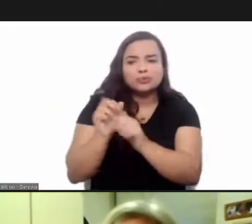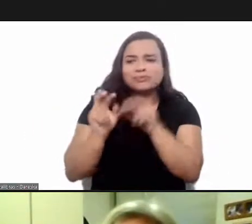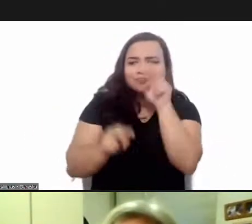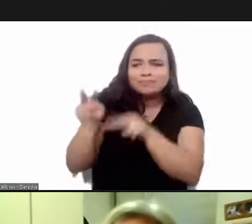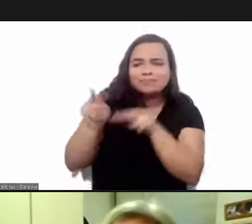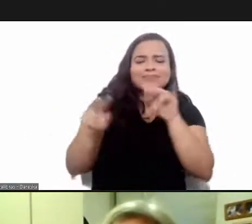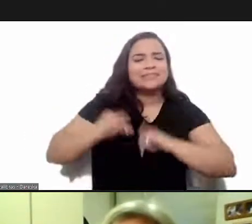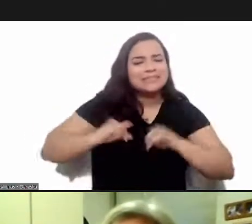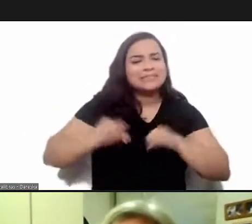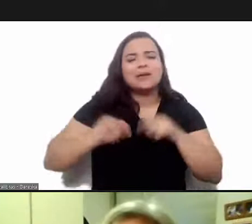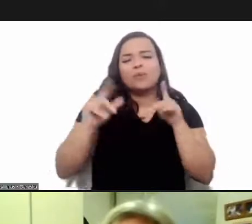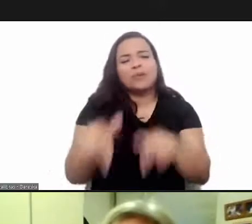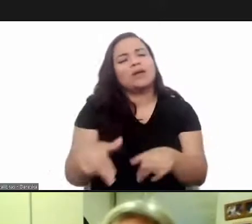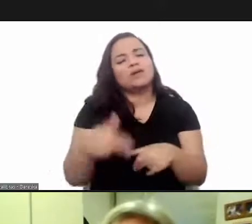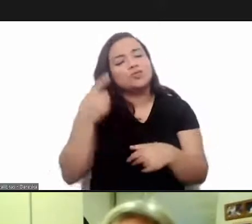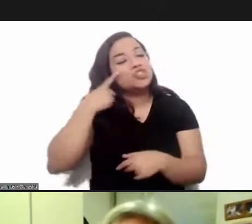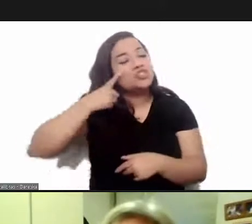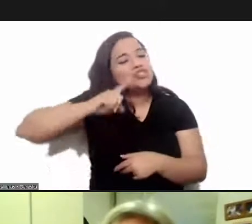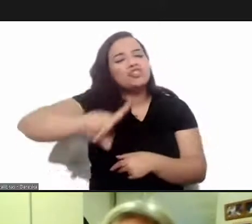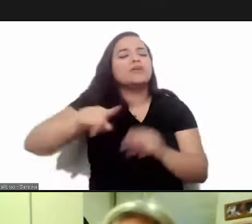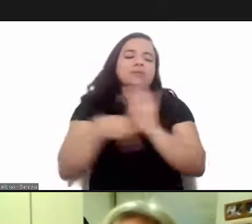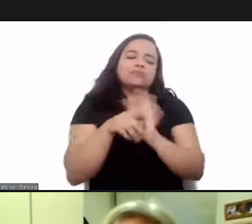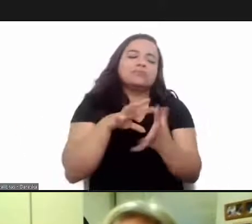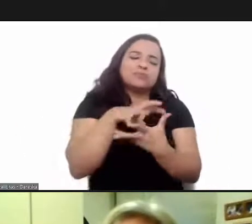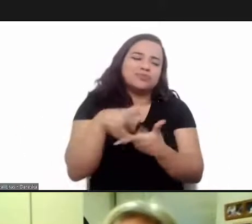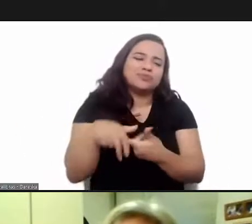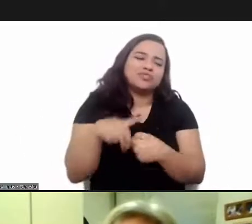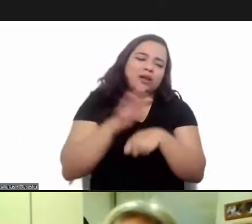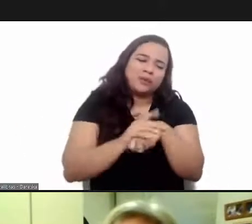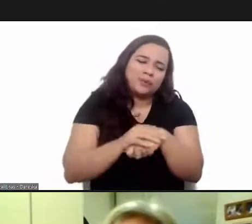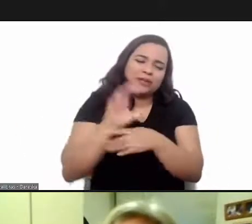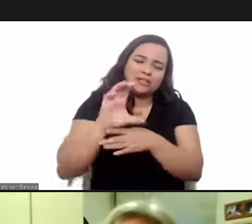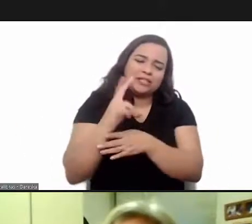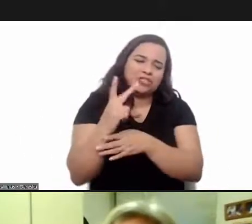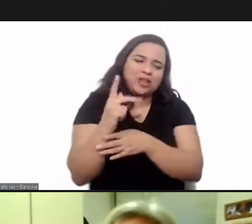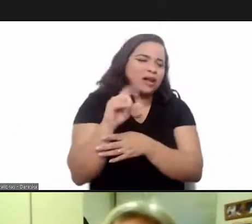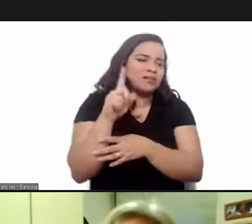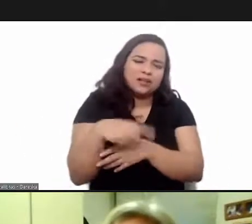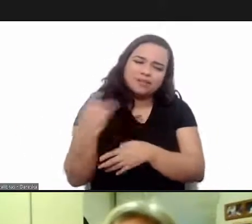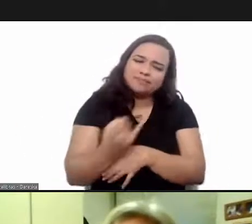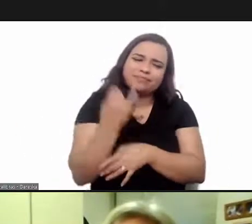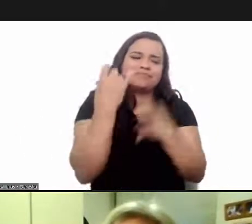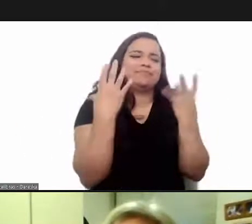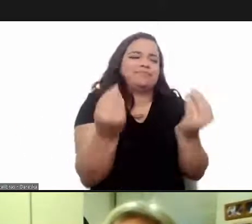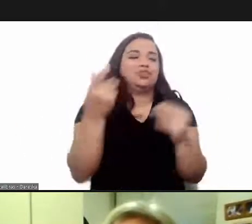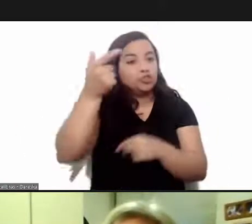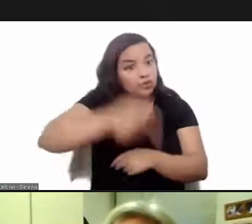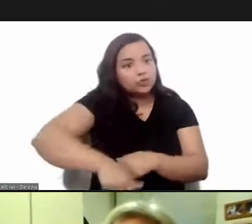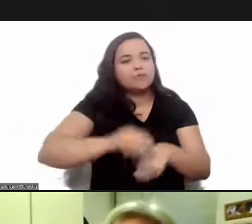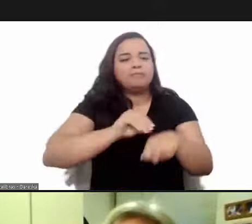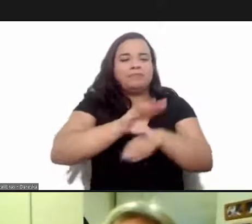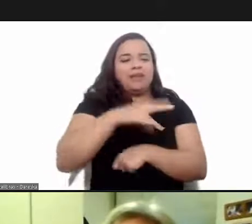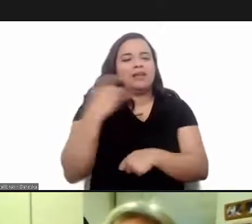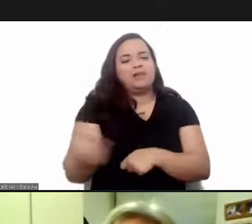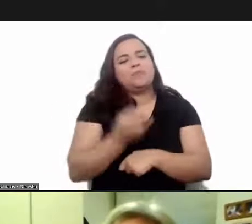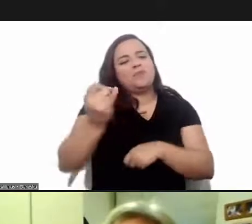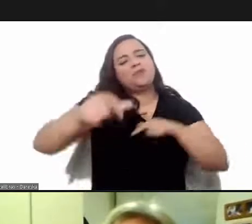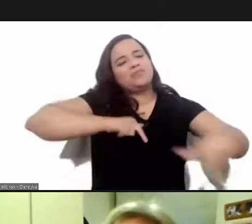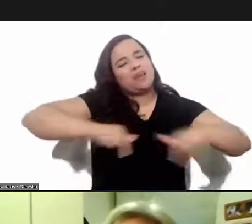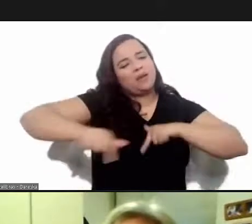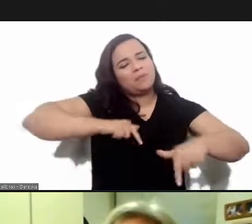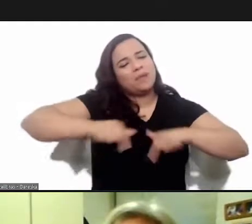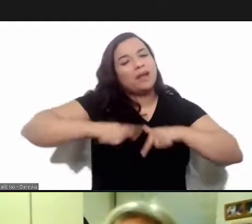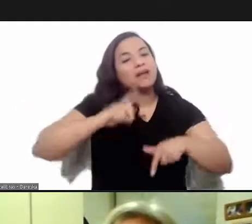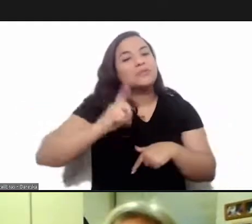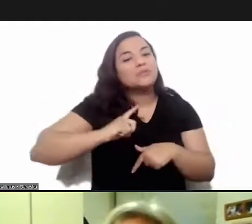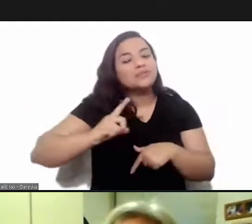people that live with them so i think that this day is an essential day and i would again like to highlight the importance of the